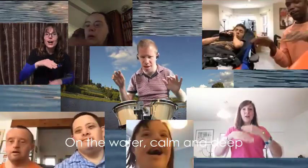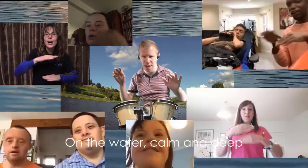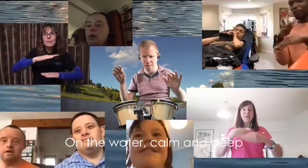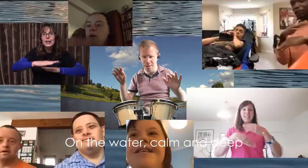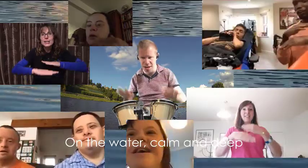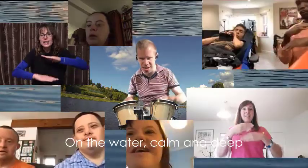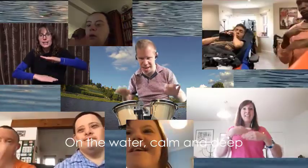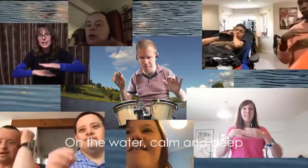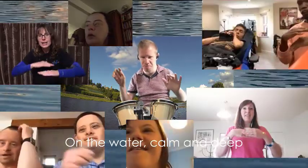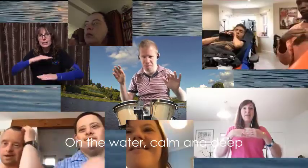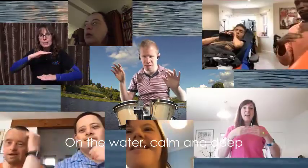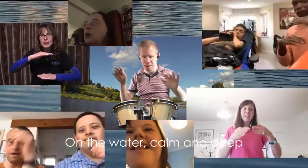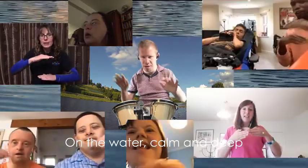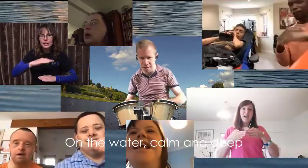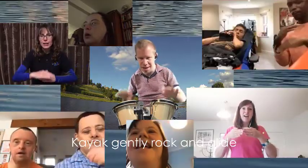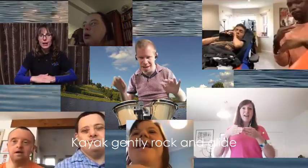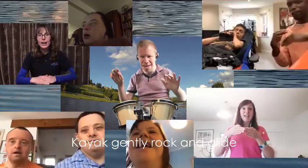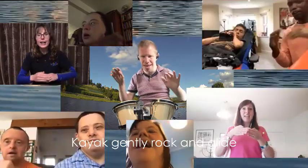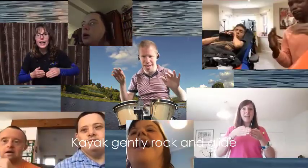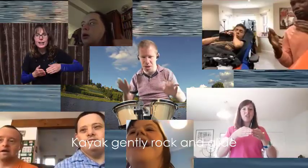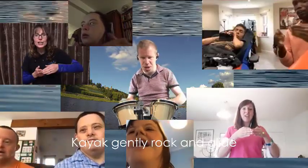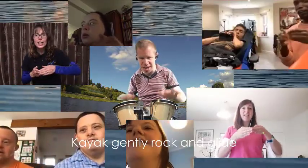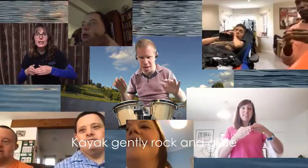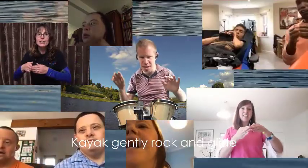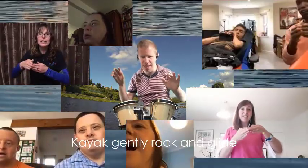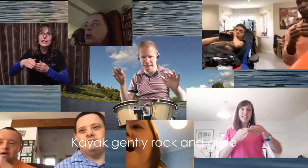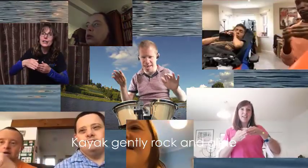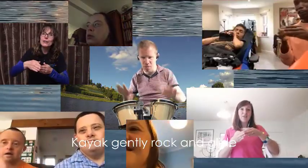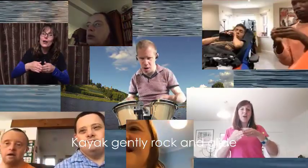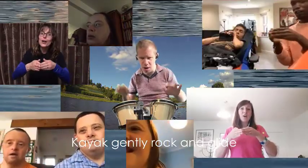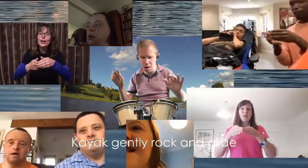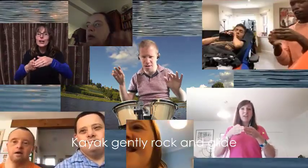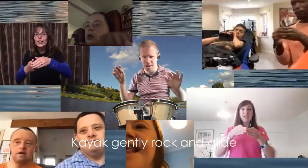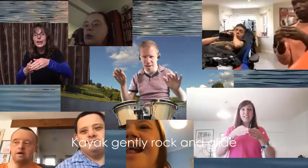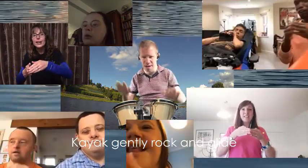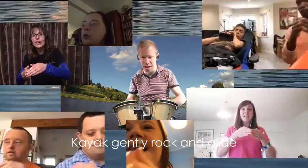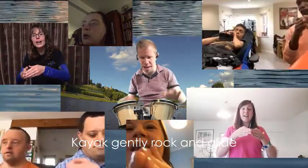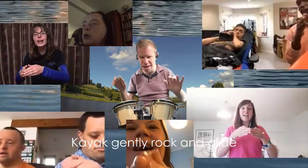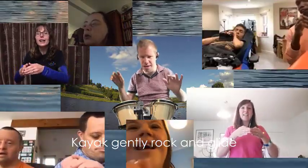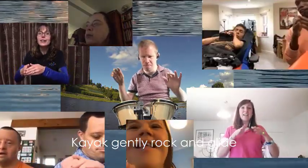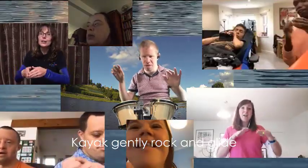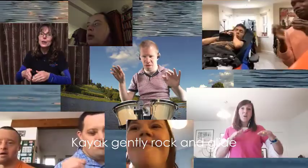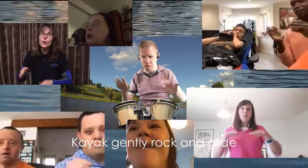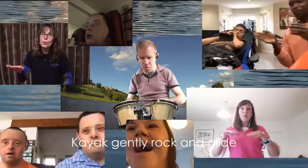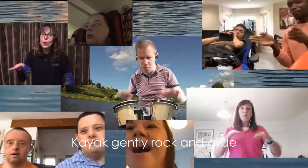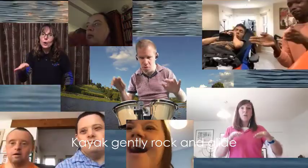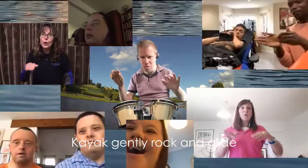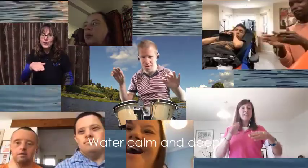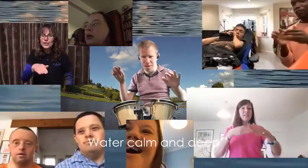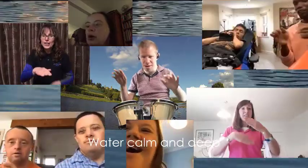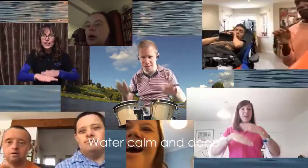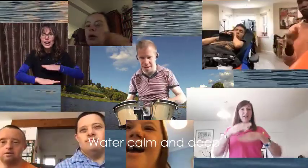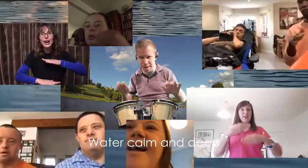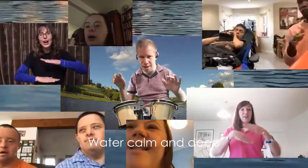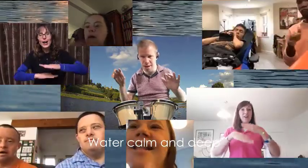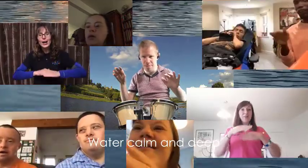Car and Teeth Thy act gently rock and glide, Walls of Car